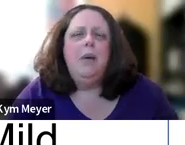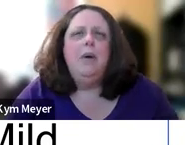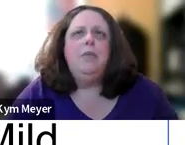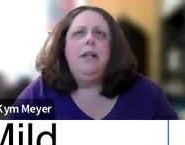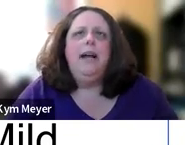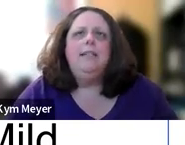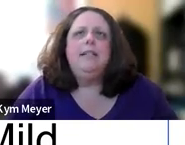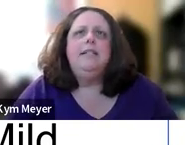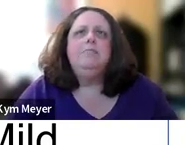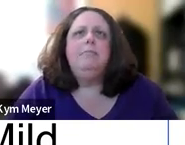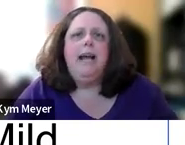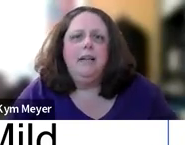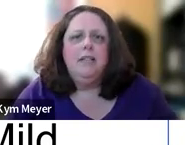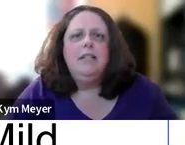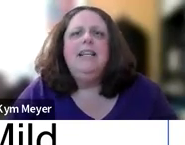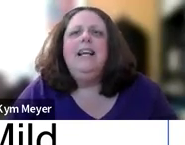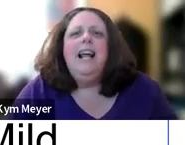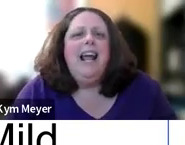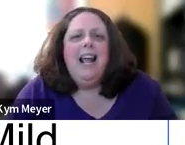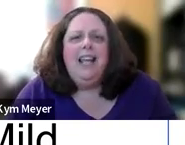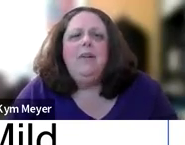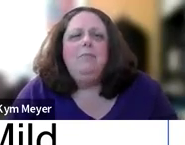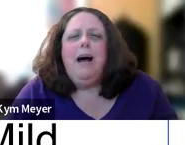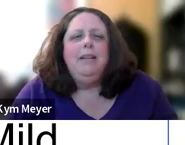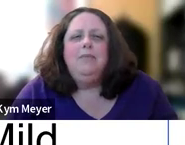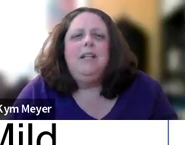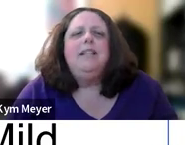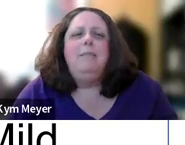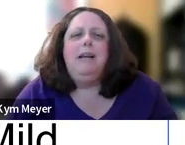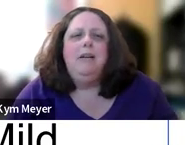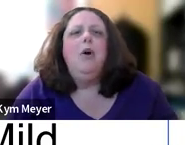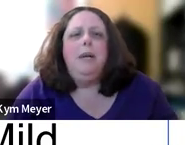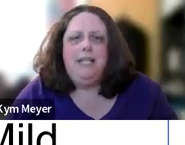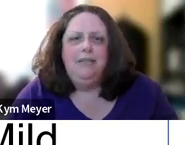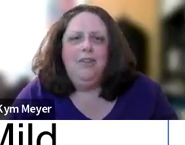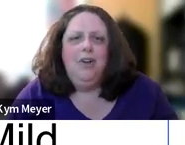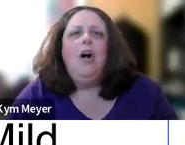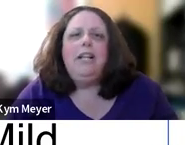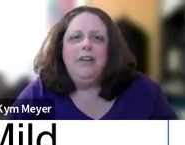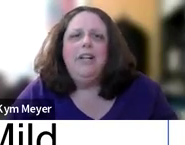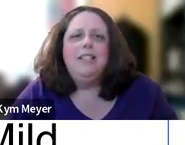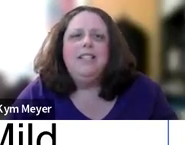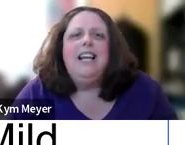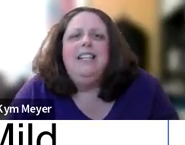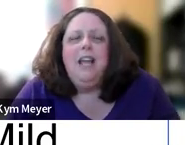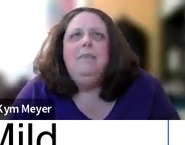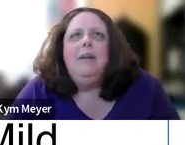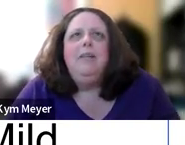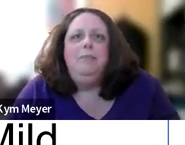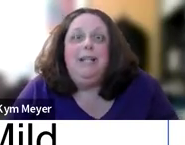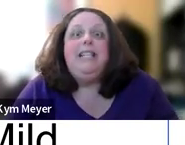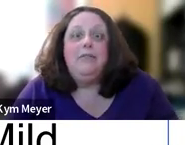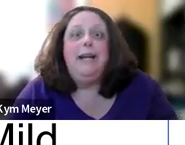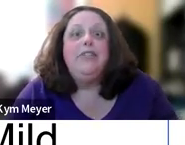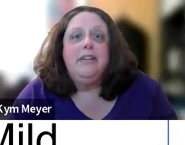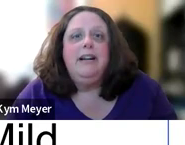The one thing I want to realize is mild, even mild does not mean no big deal. All hearing loss is can be